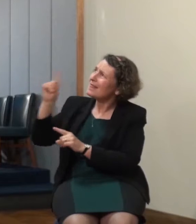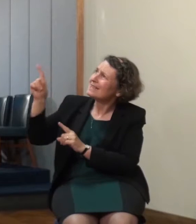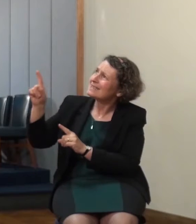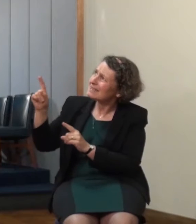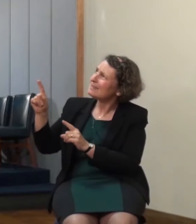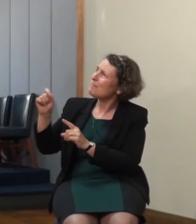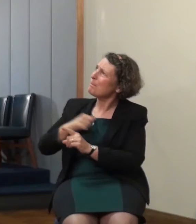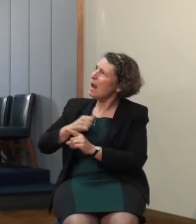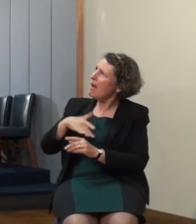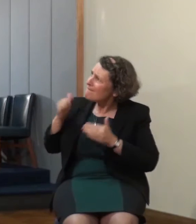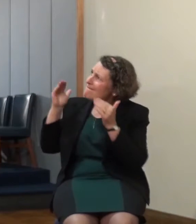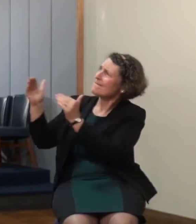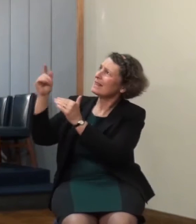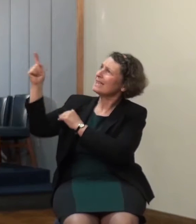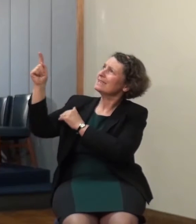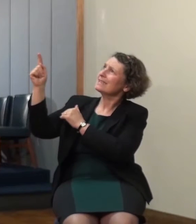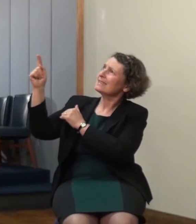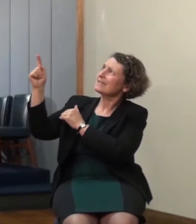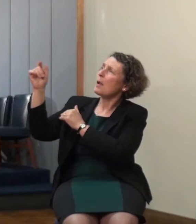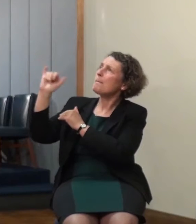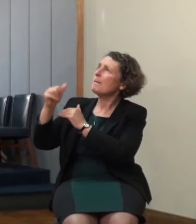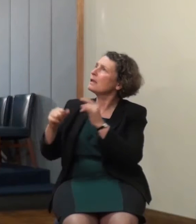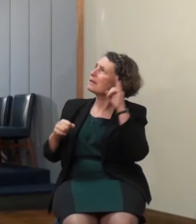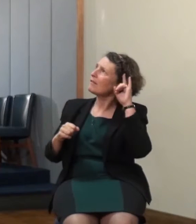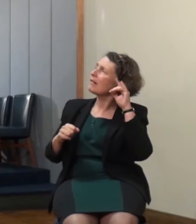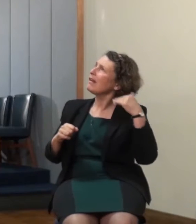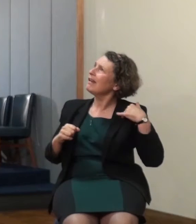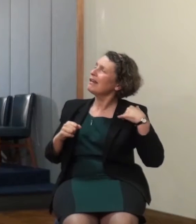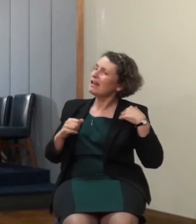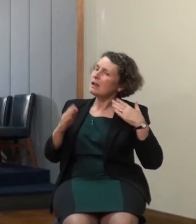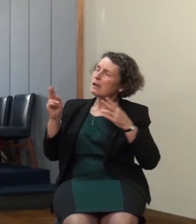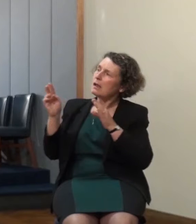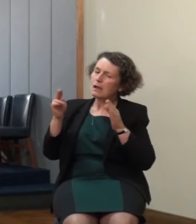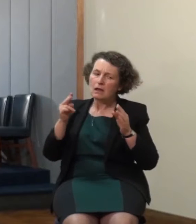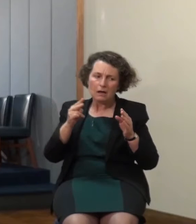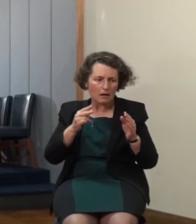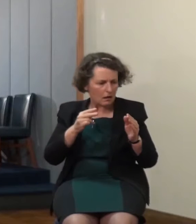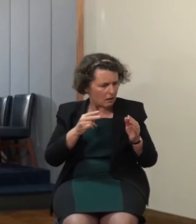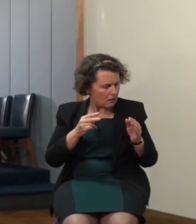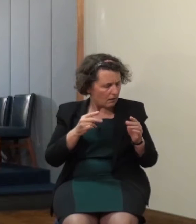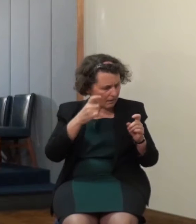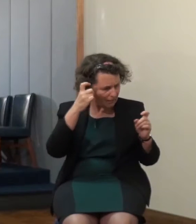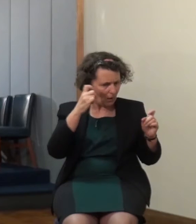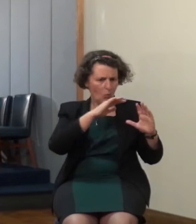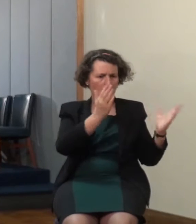and if I find myself drawn by Satan into foolish things and worldly ambitions just for myself